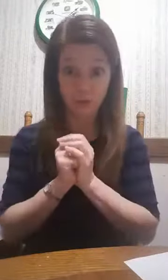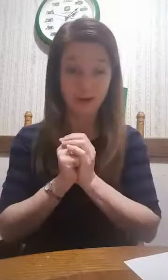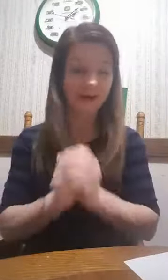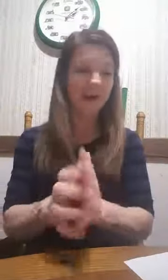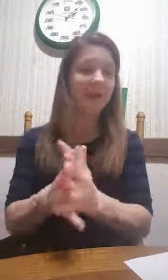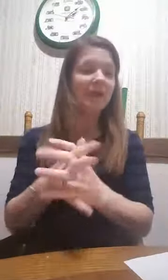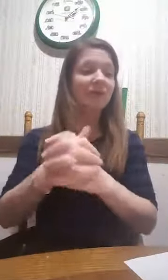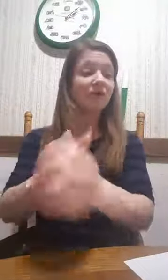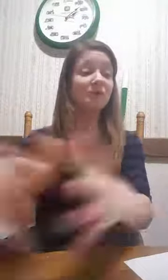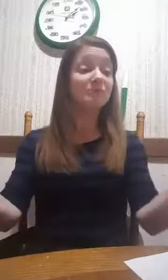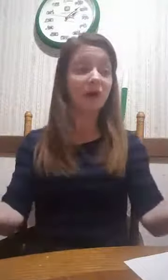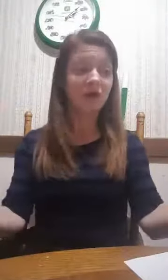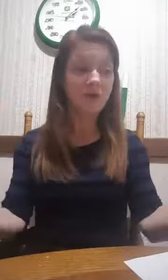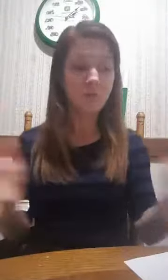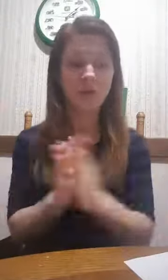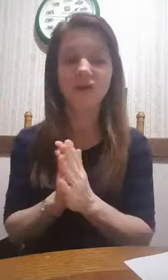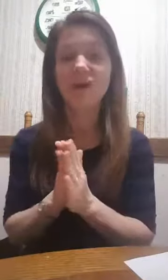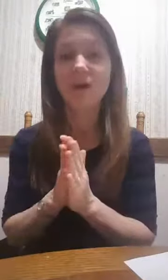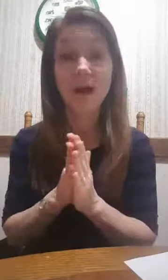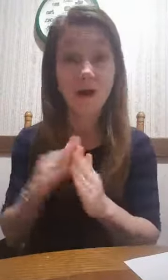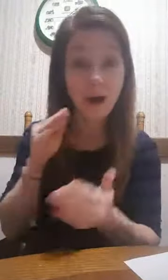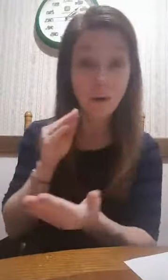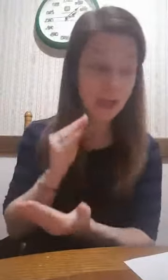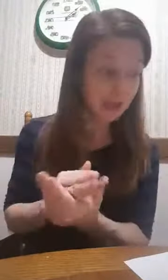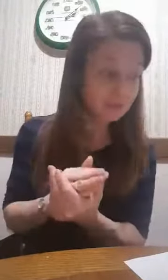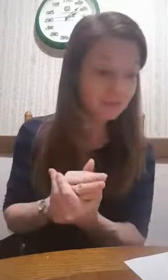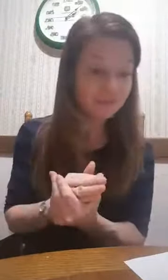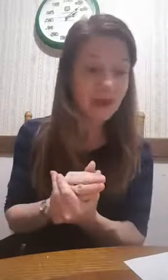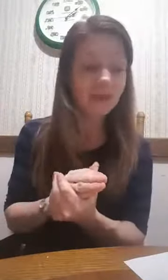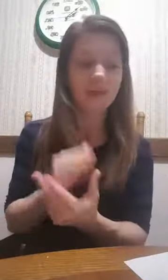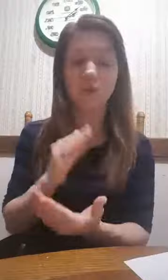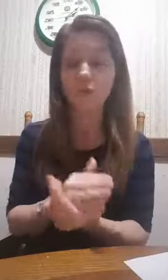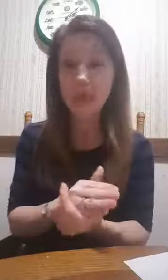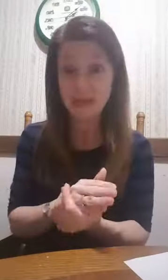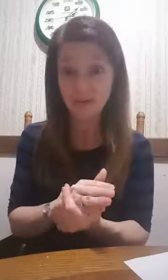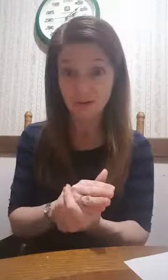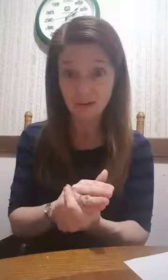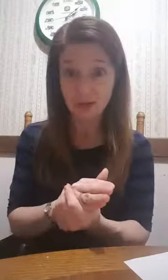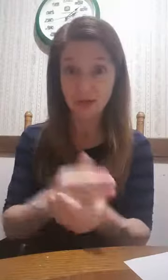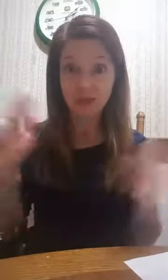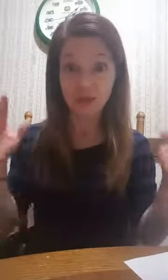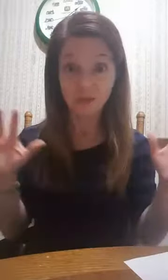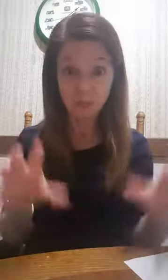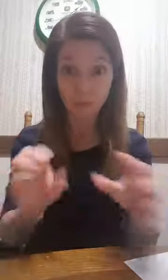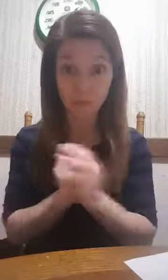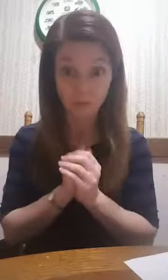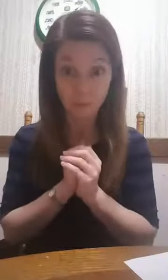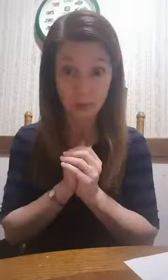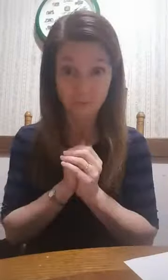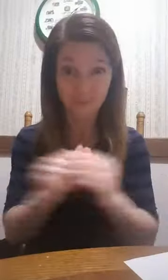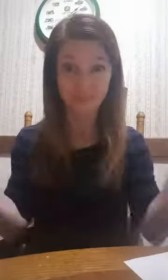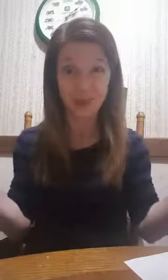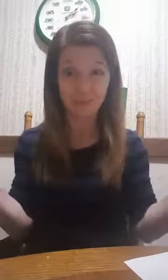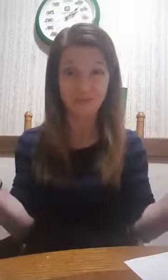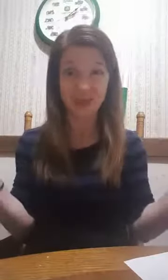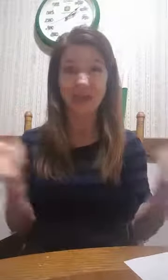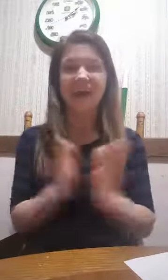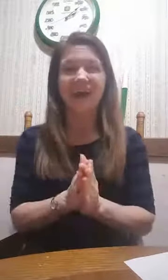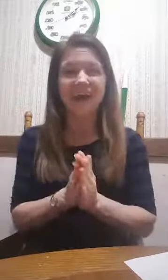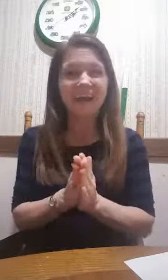it. All right. So, tomorrow, we're going to talk about how exercise and weight can contribute to your sleep patterns. So, that will be fun. All right.